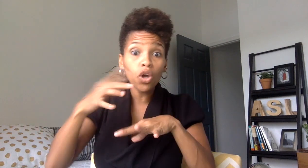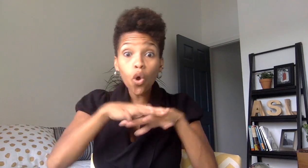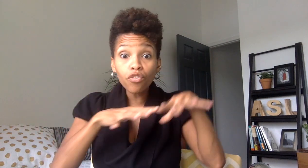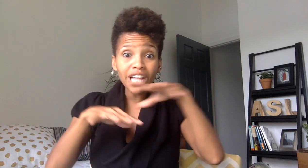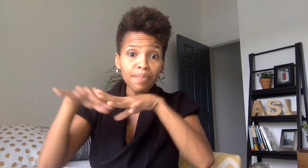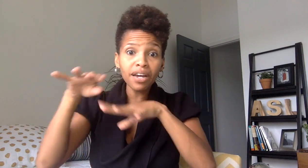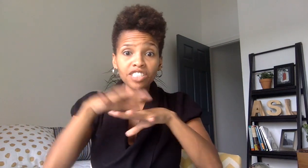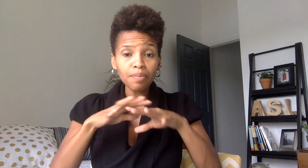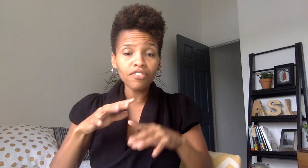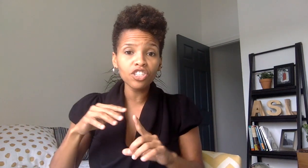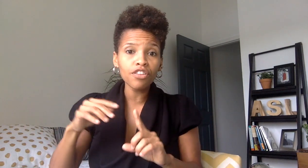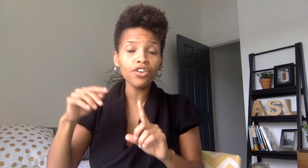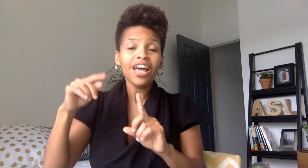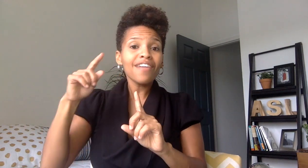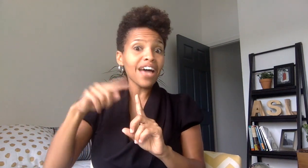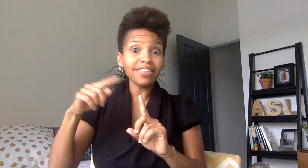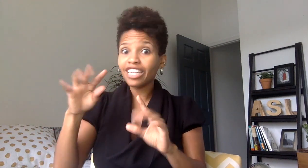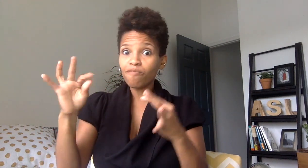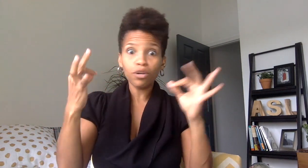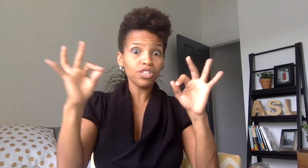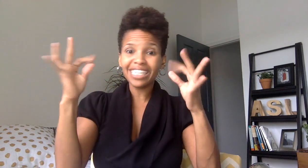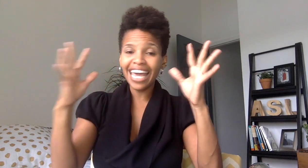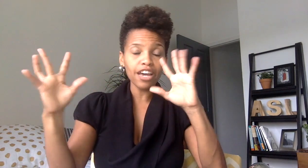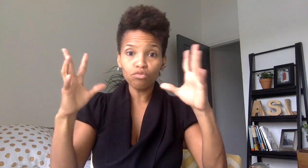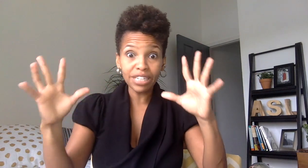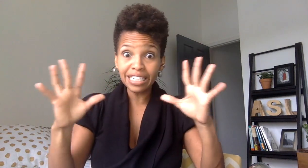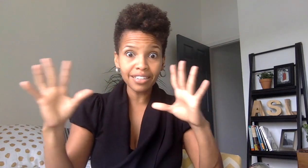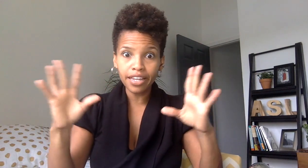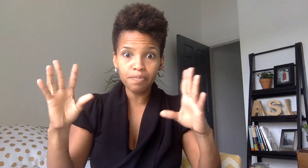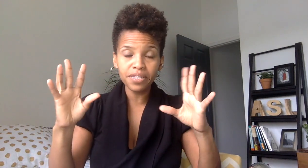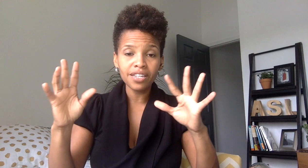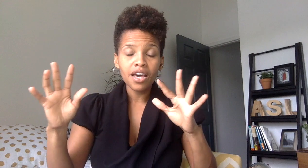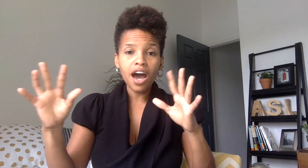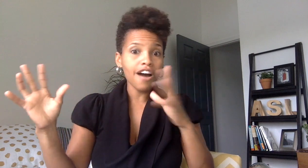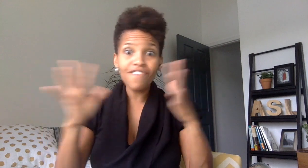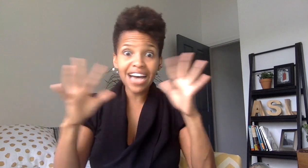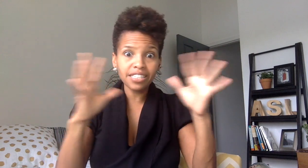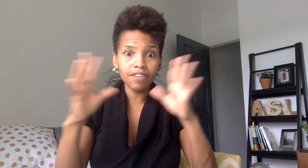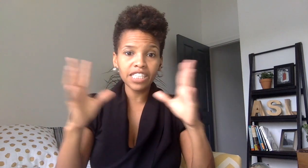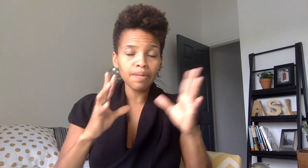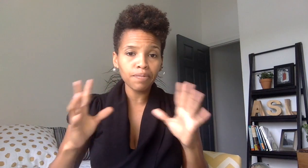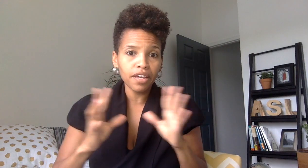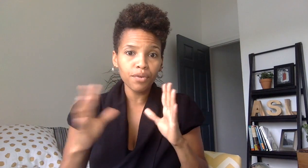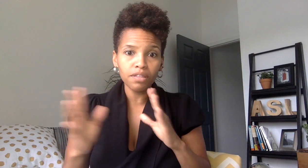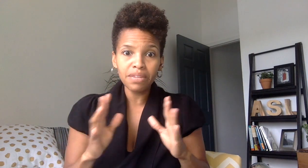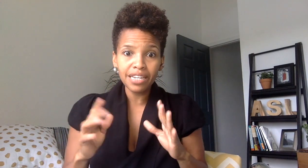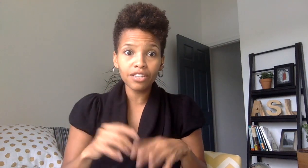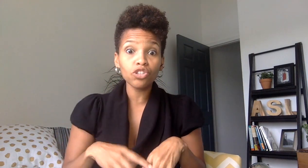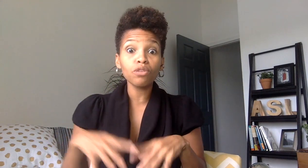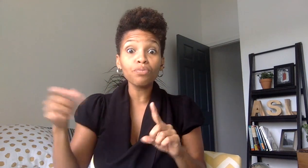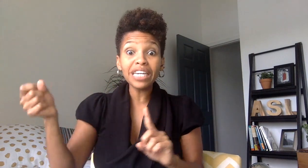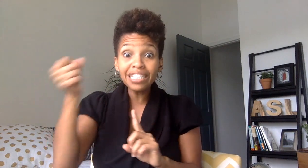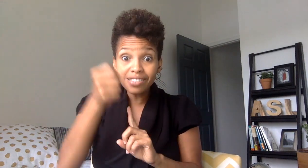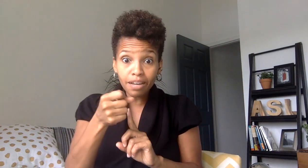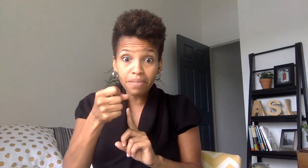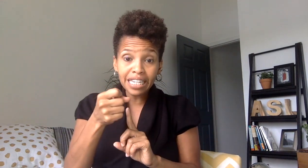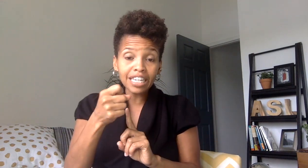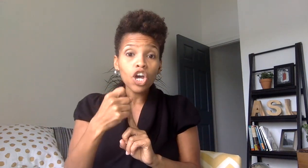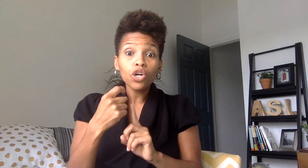overlapping on top of each other that the deaf person can't read lips fast enough to keep up with the meeting so they'll bring in somebody who